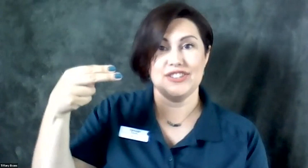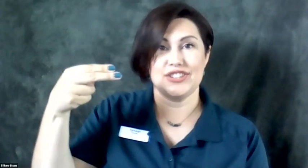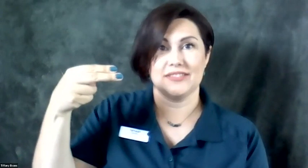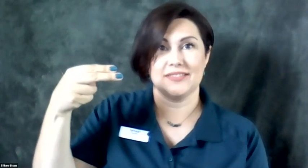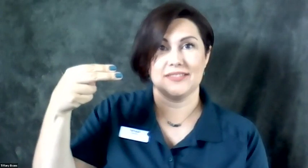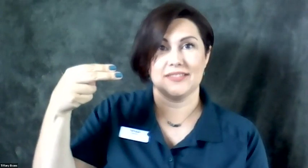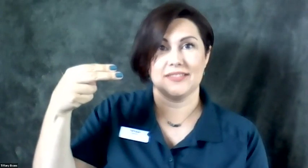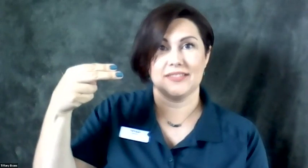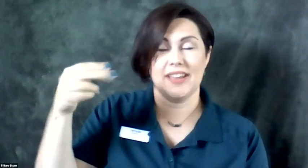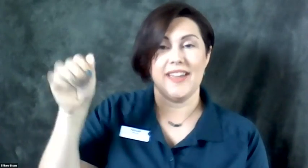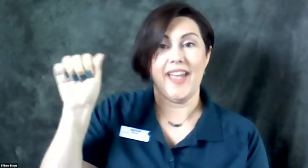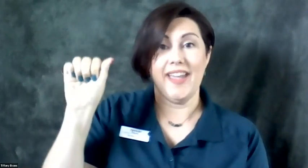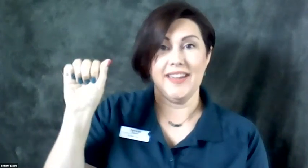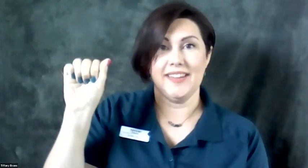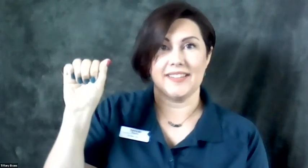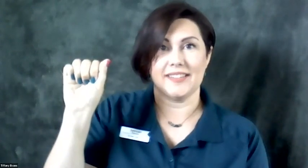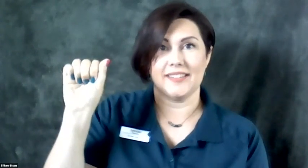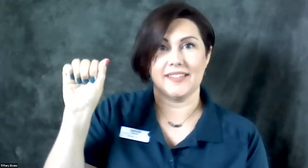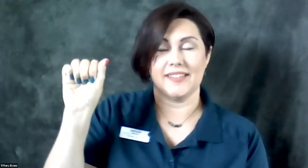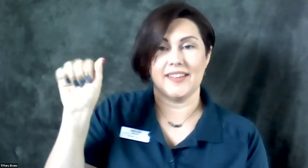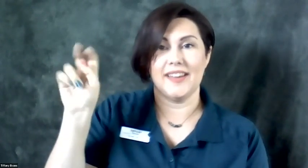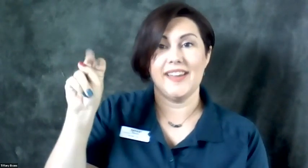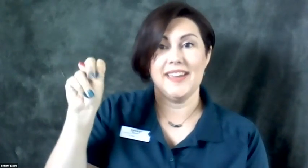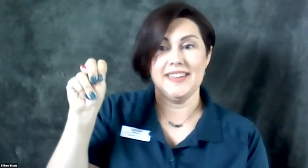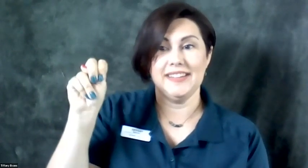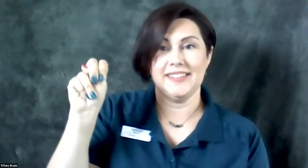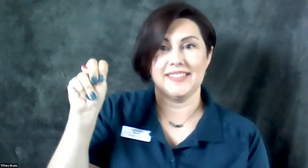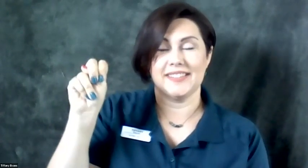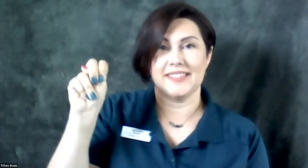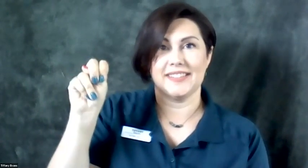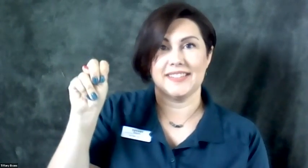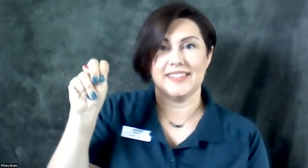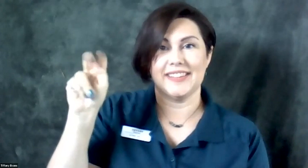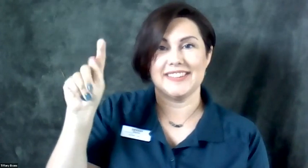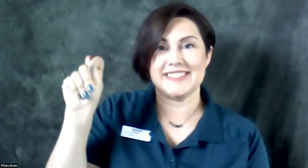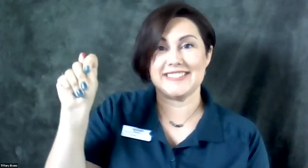H H A N T